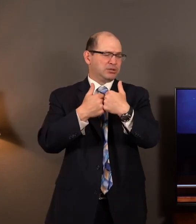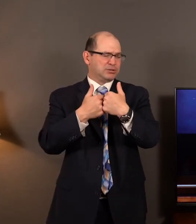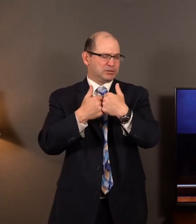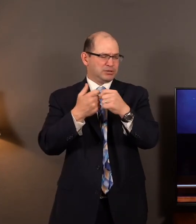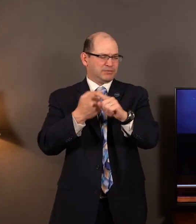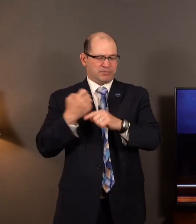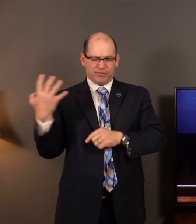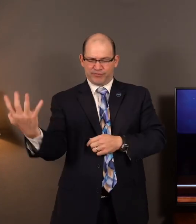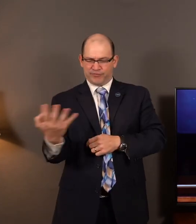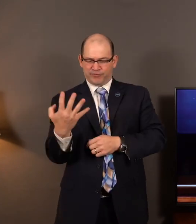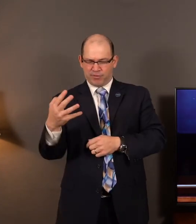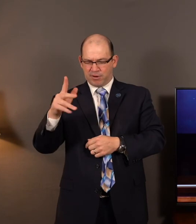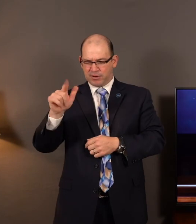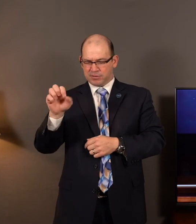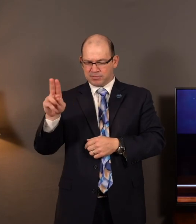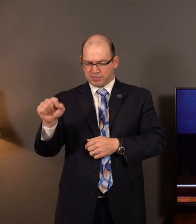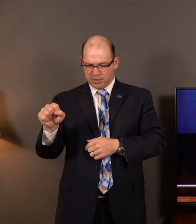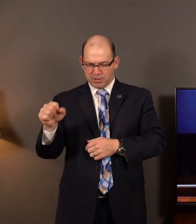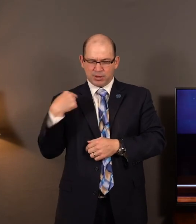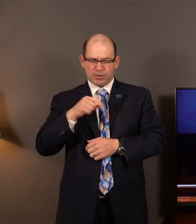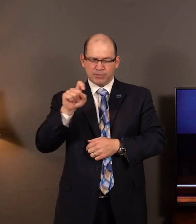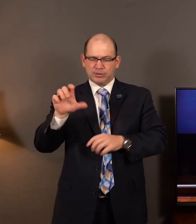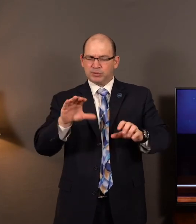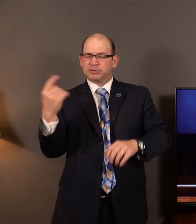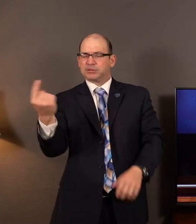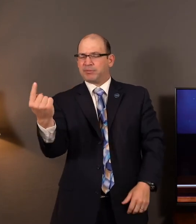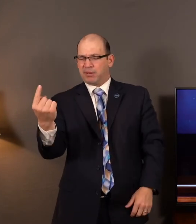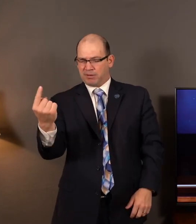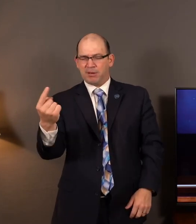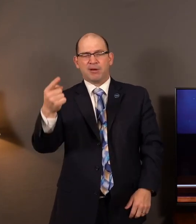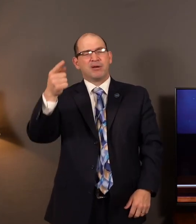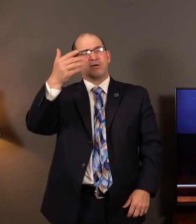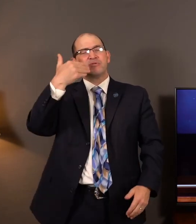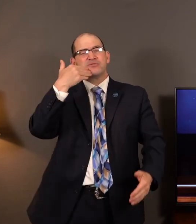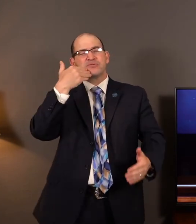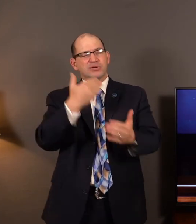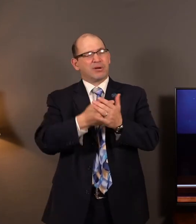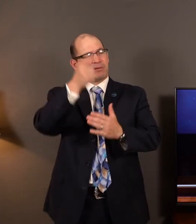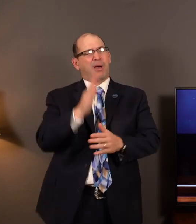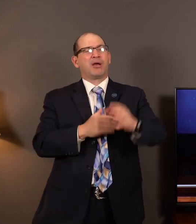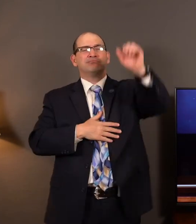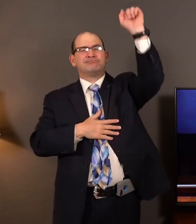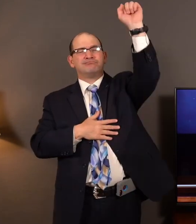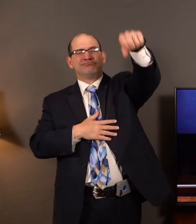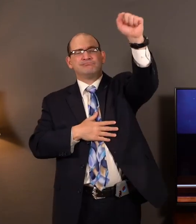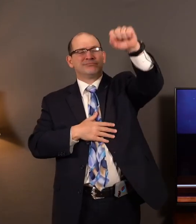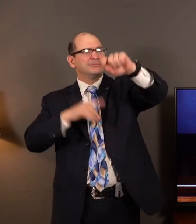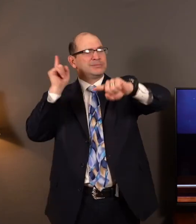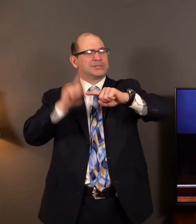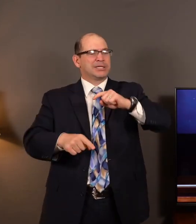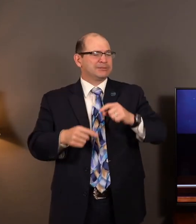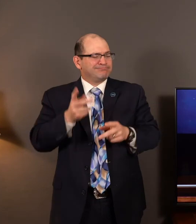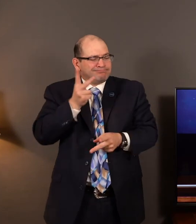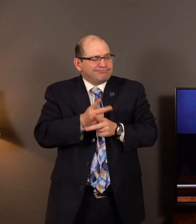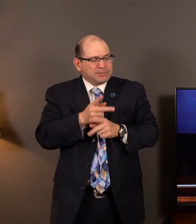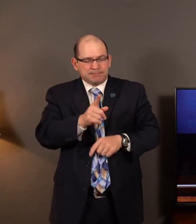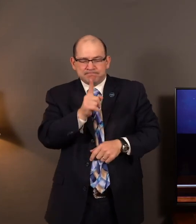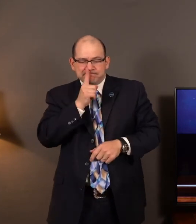men. We've got to do something. Yes, God's been good to us, but we can't just savor it. We've got to share it.